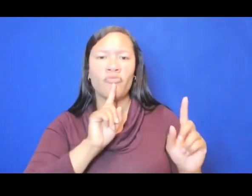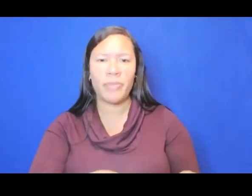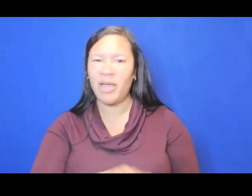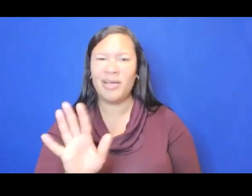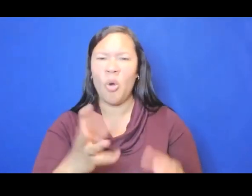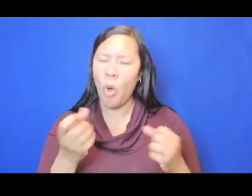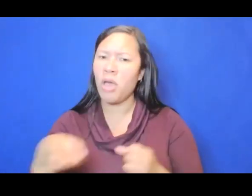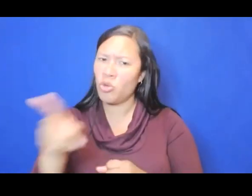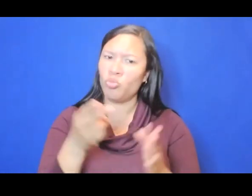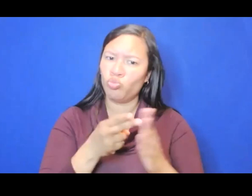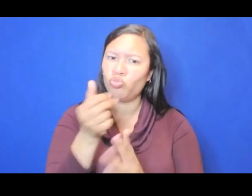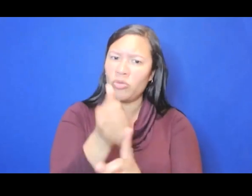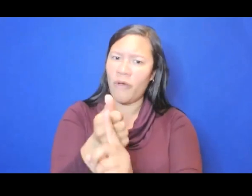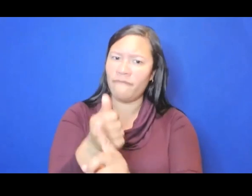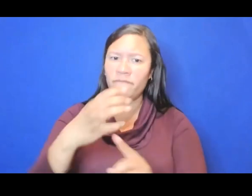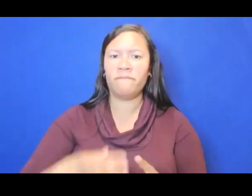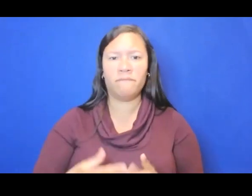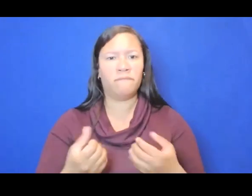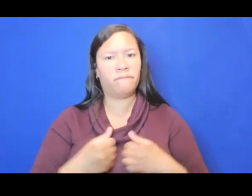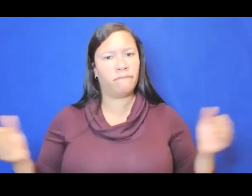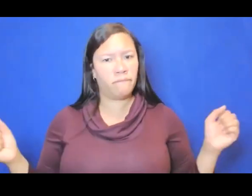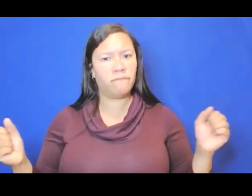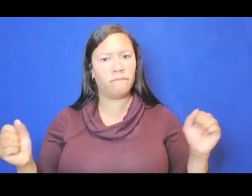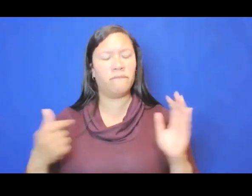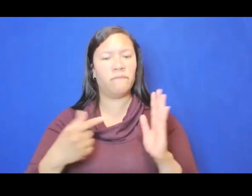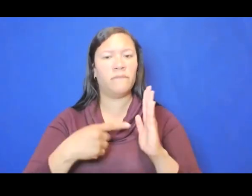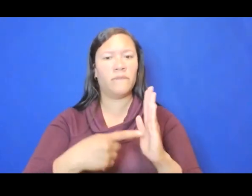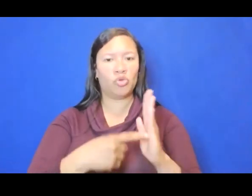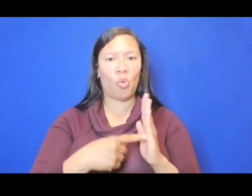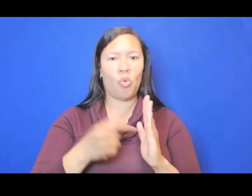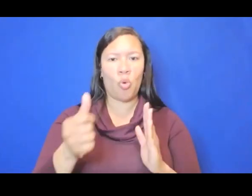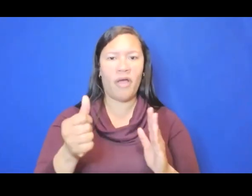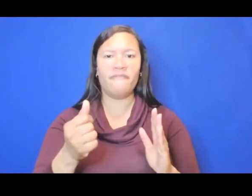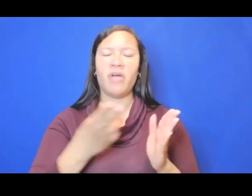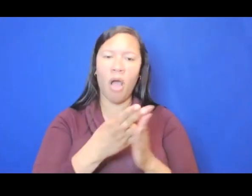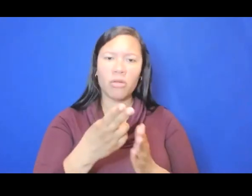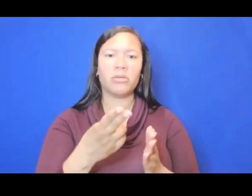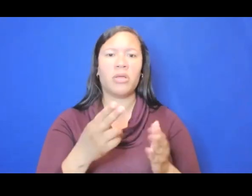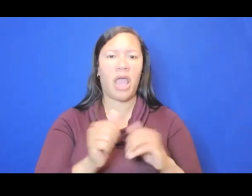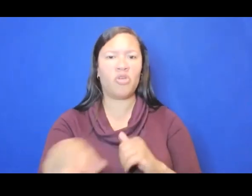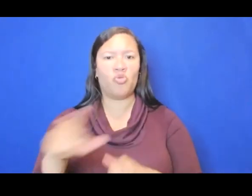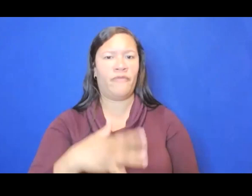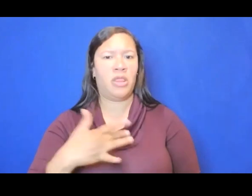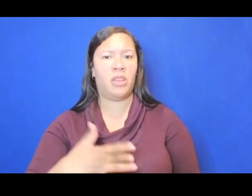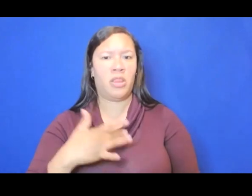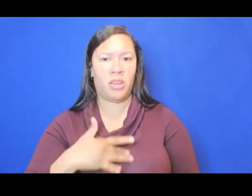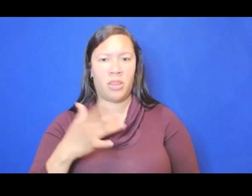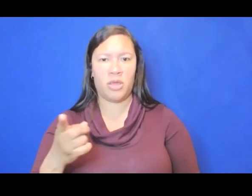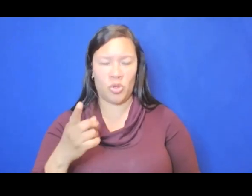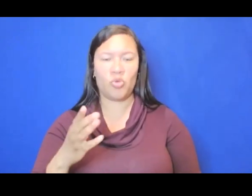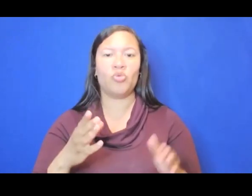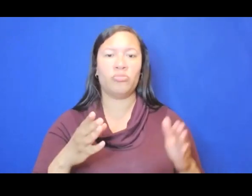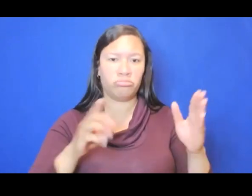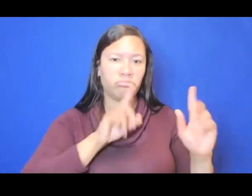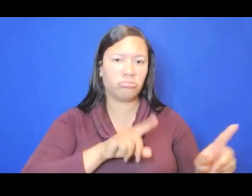authentic and to be yourself in responding to them and to tell us in an honest way how you feel you are attending to these various